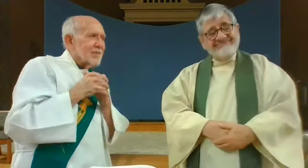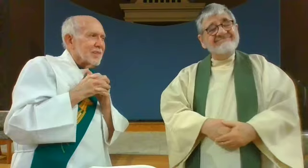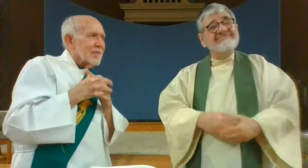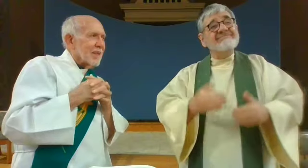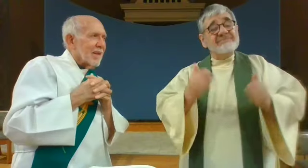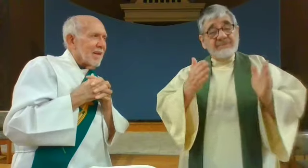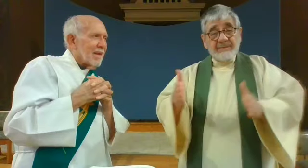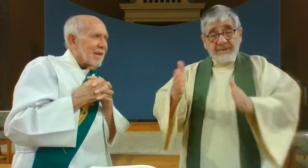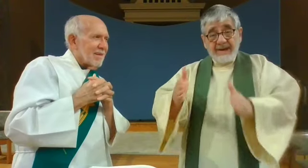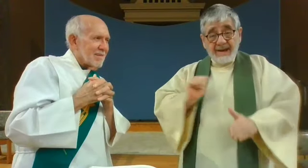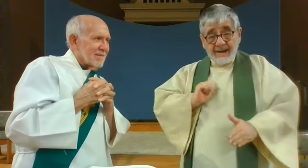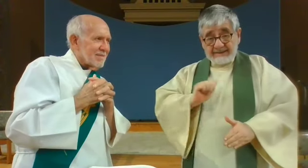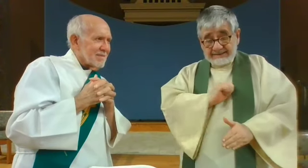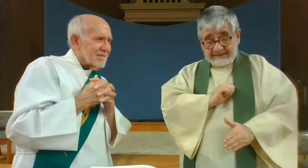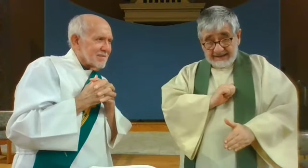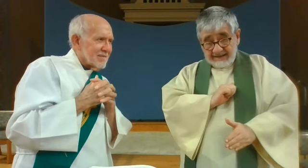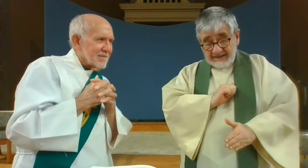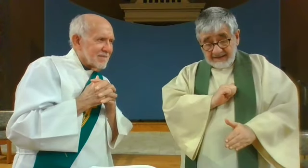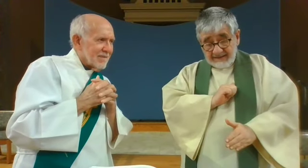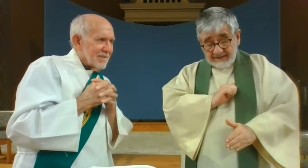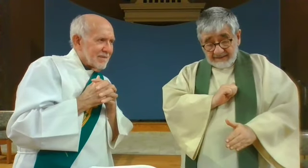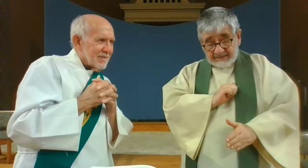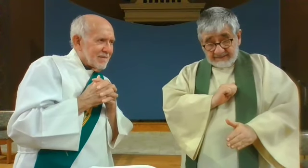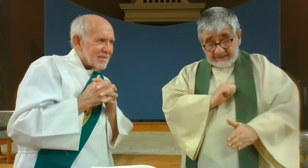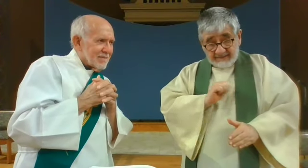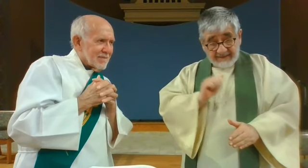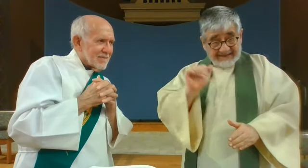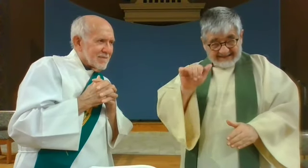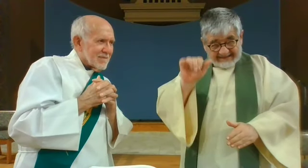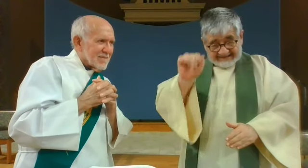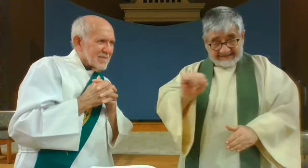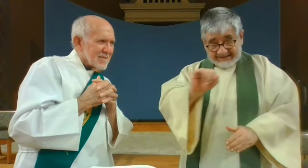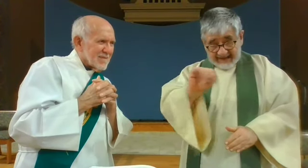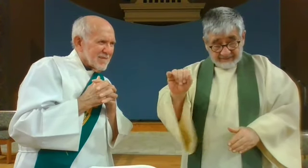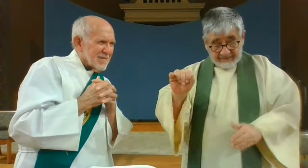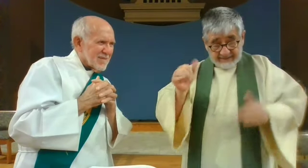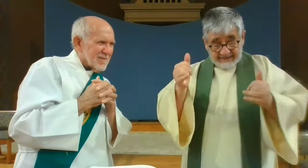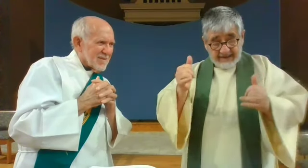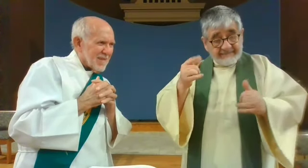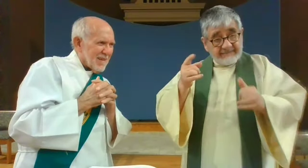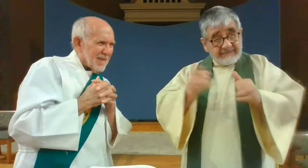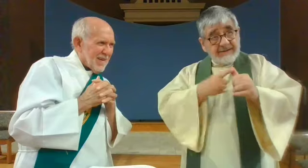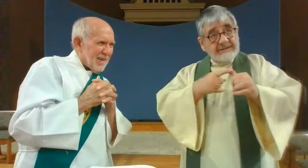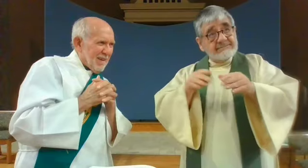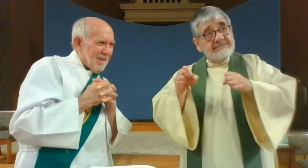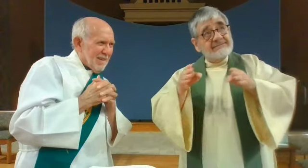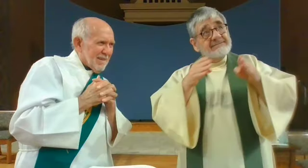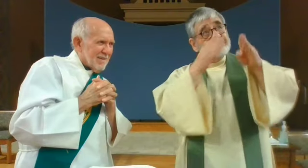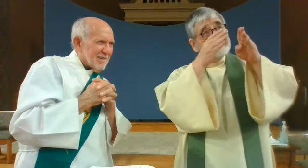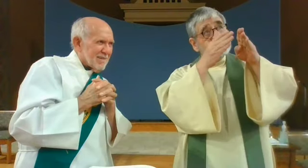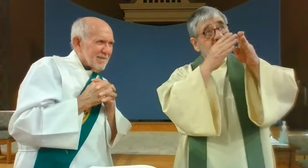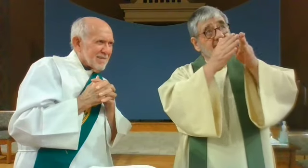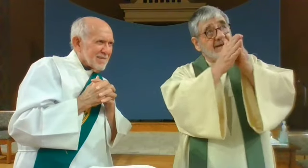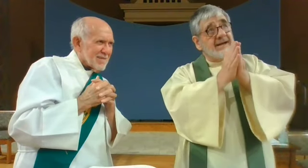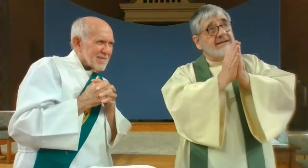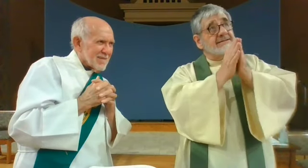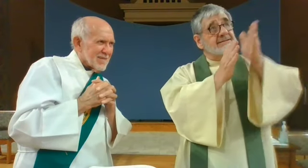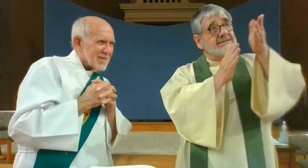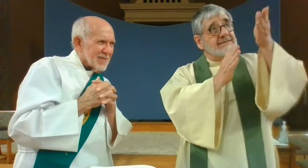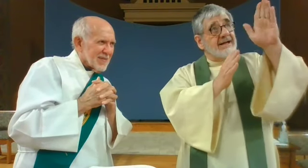to prepare ourselves for this sacrament we first turn to God to